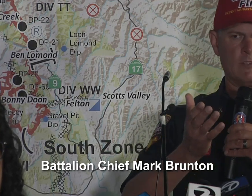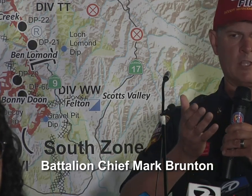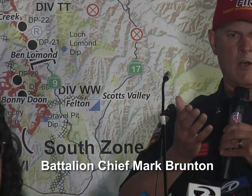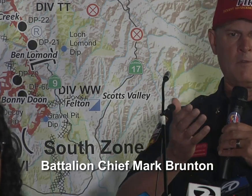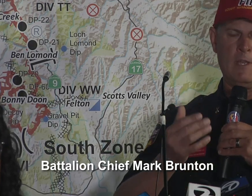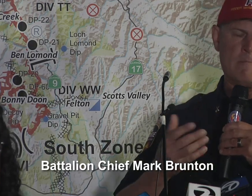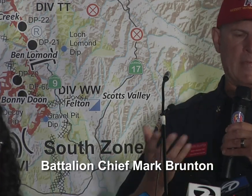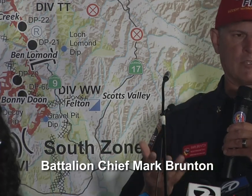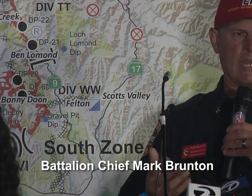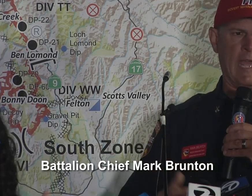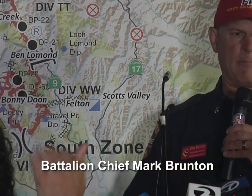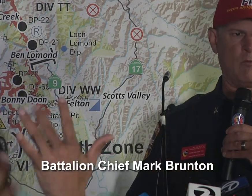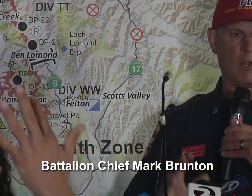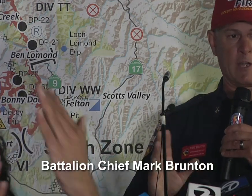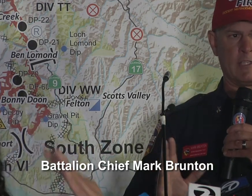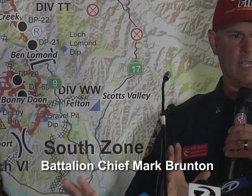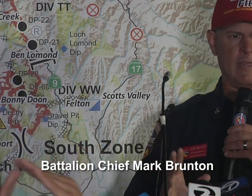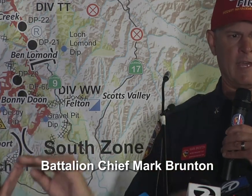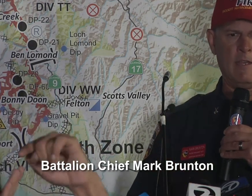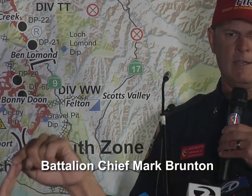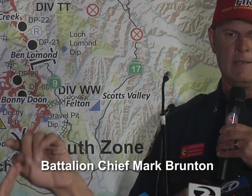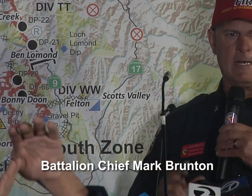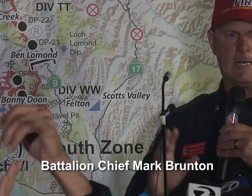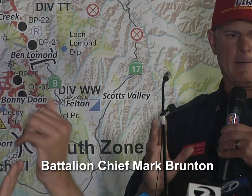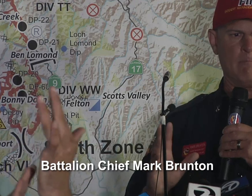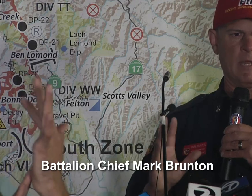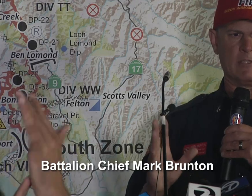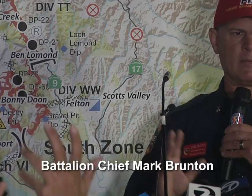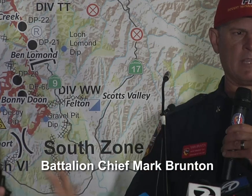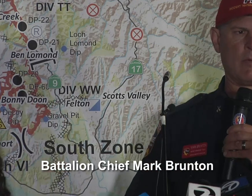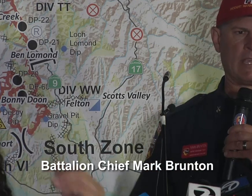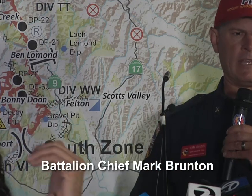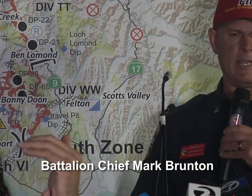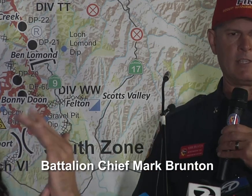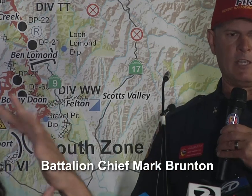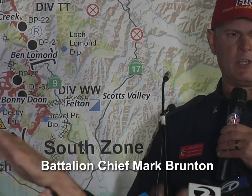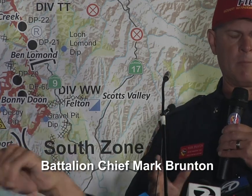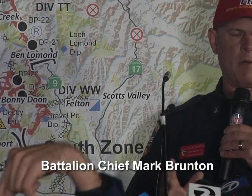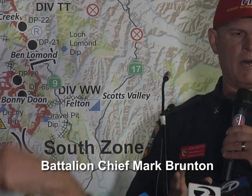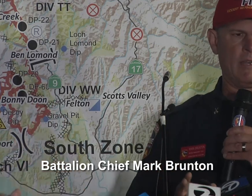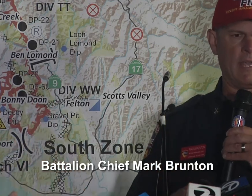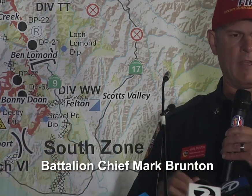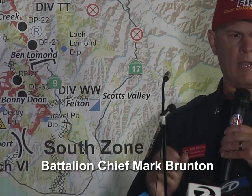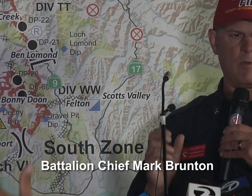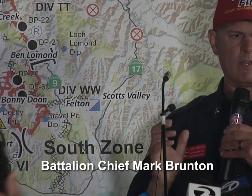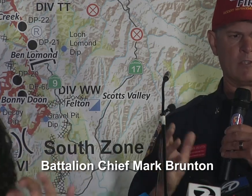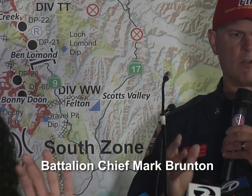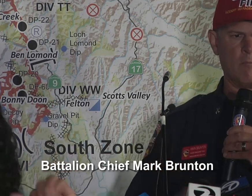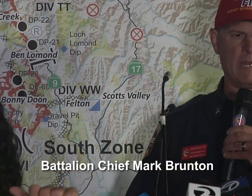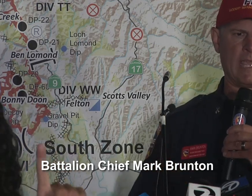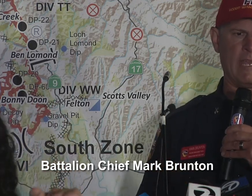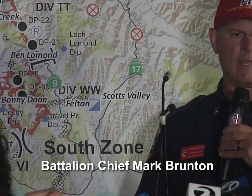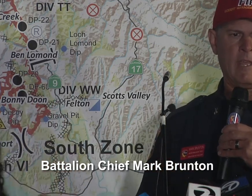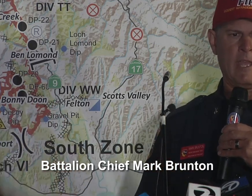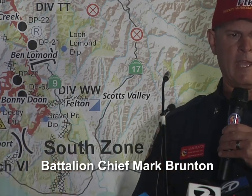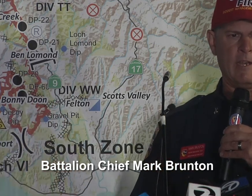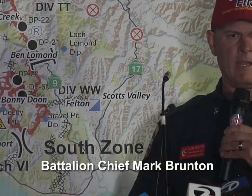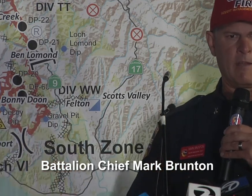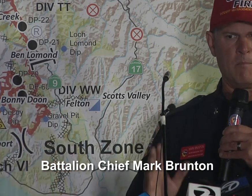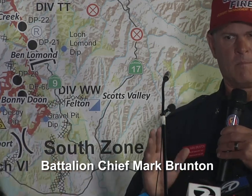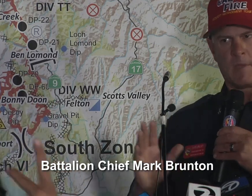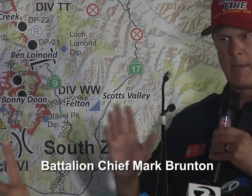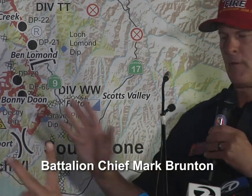burn itself. That's going to happen. You're going to see that, but it's something that we can easily jump upon and we can start mitigating